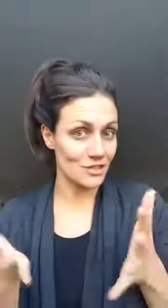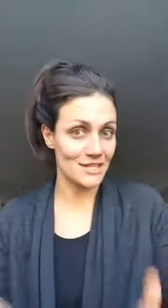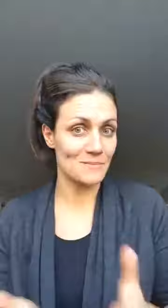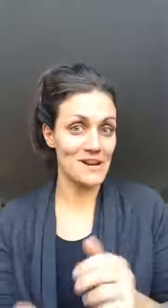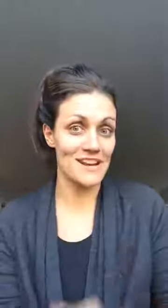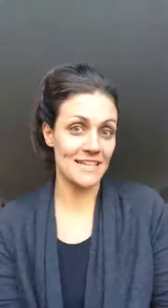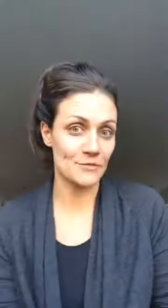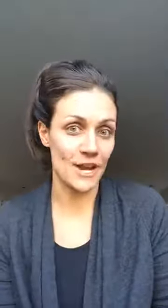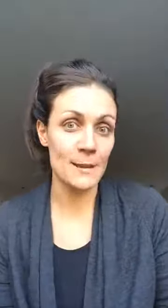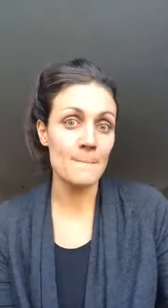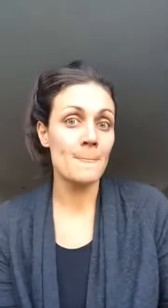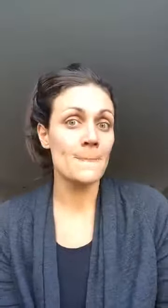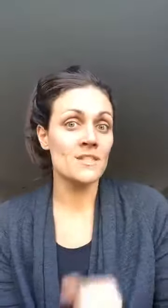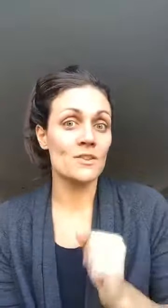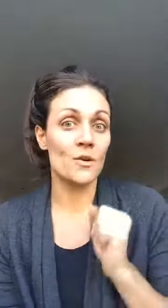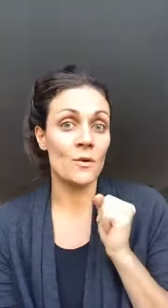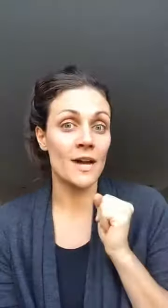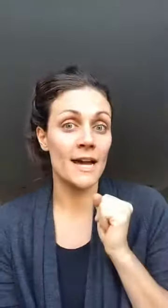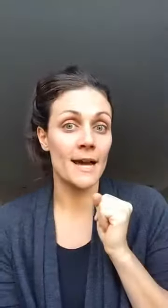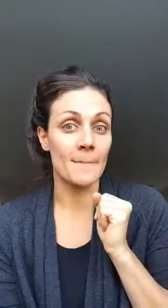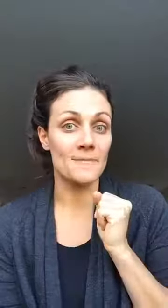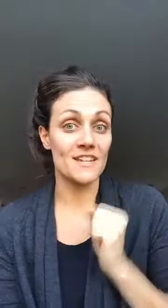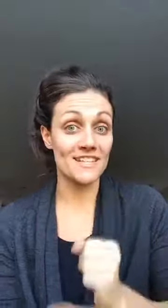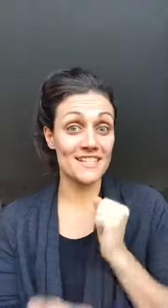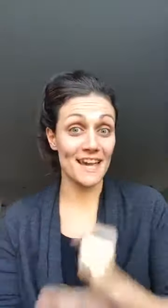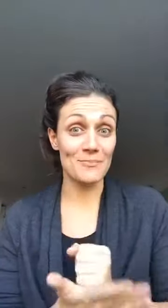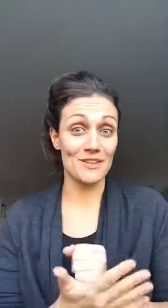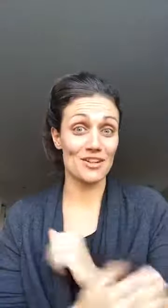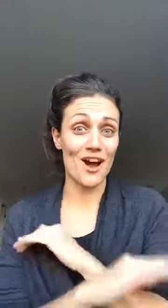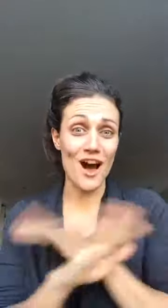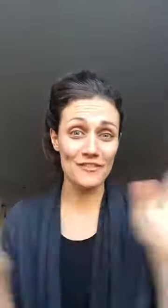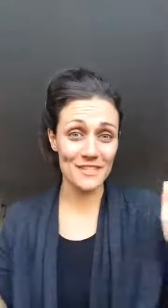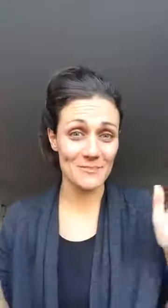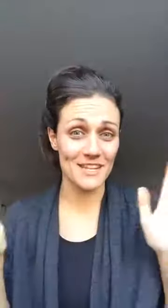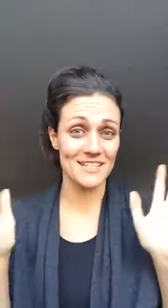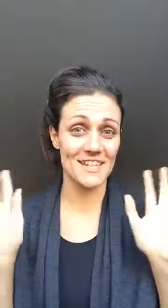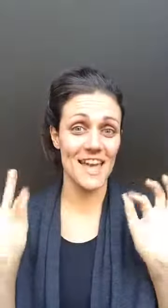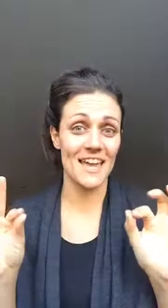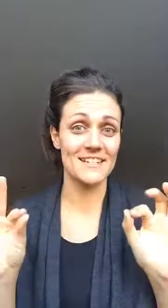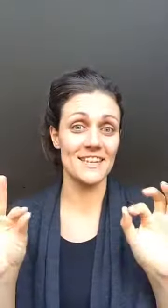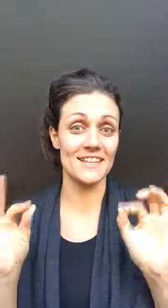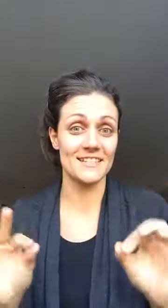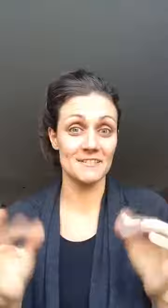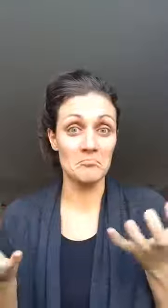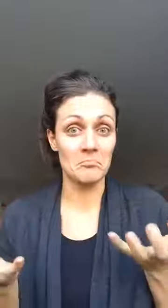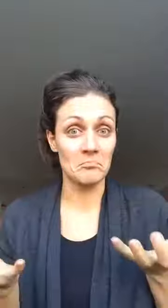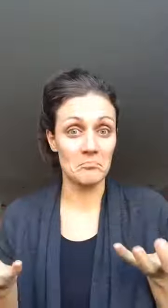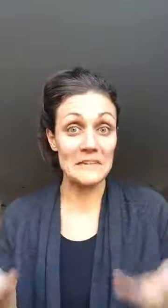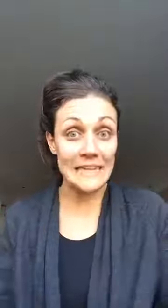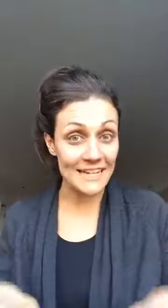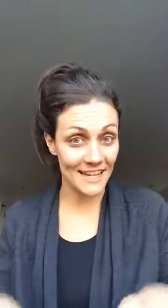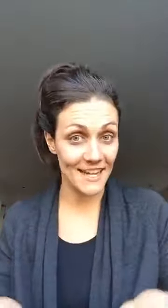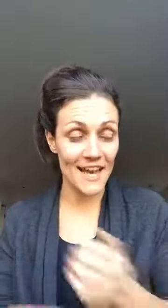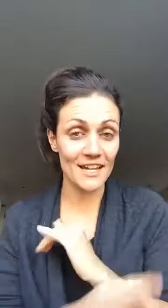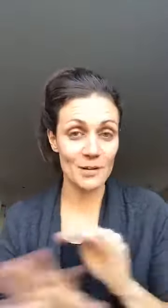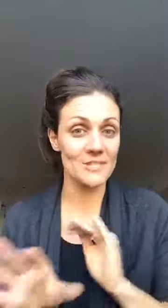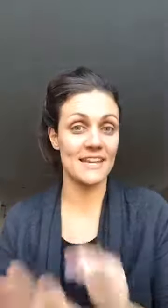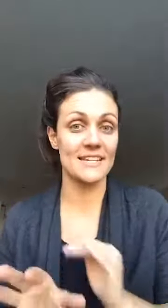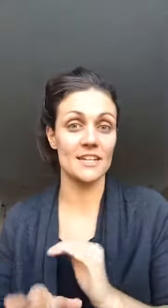experience right so um this step is often missed and is needed a hundred percent needed